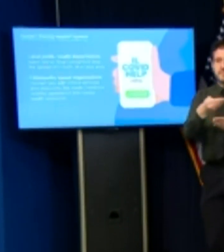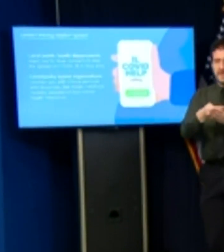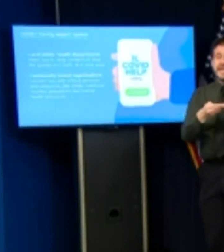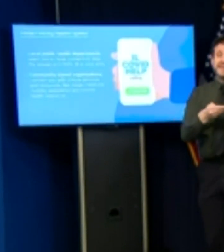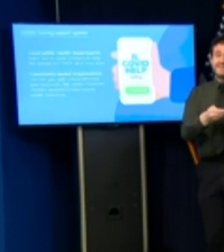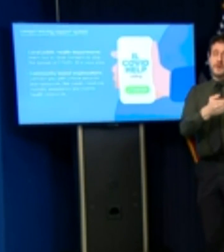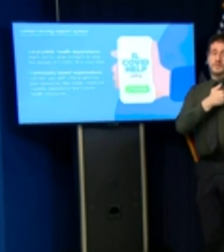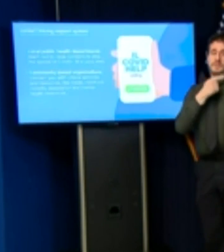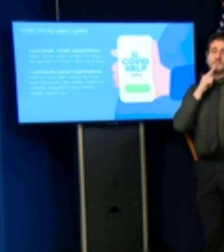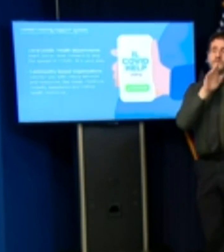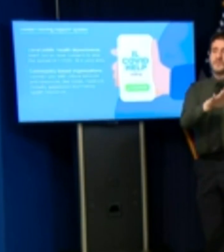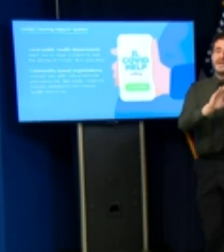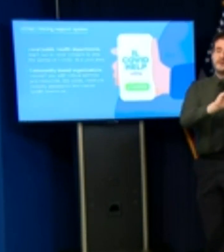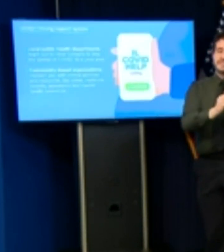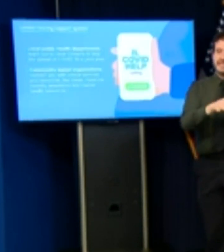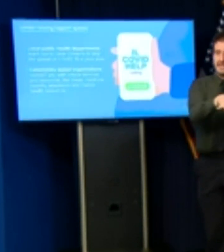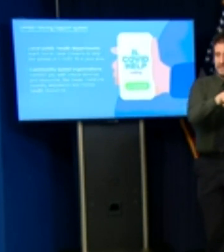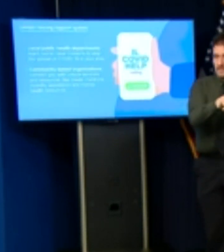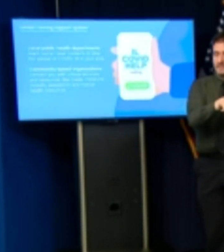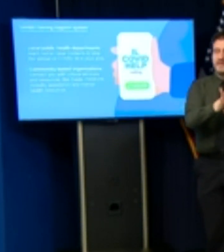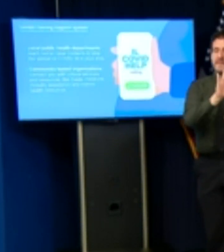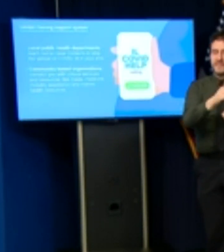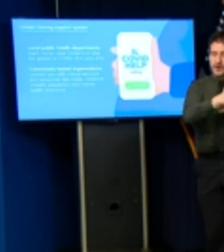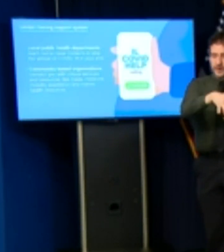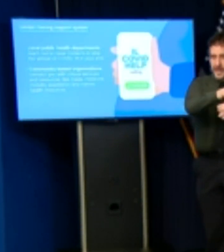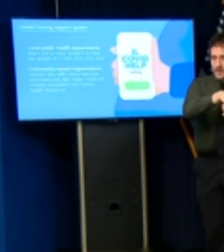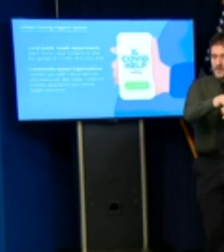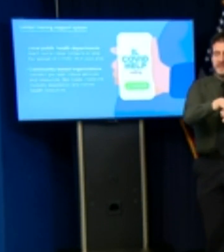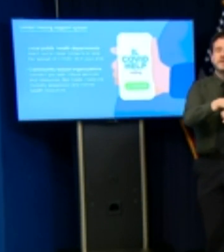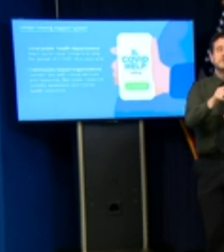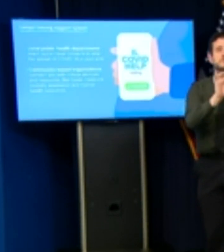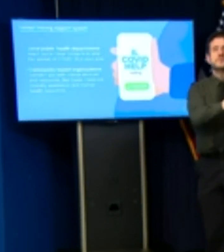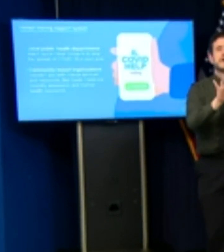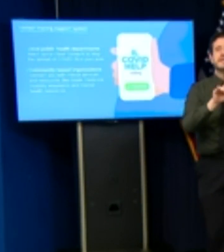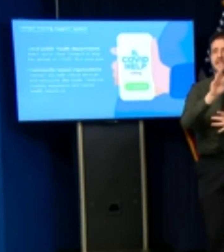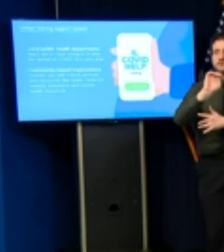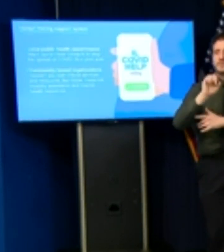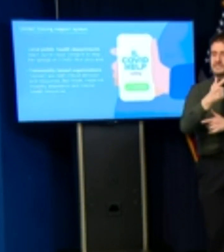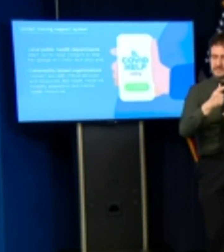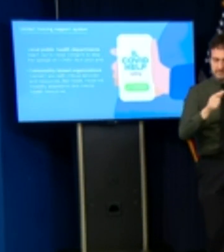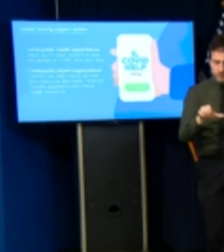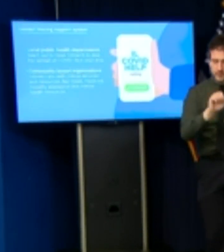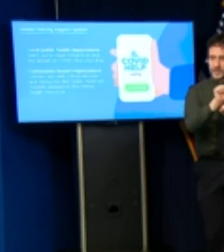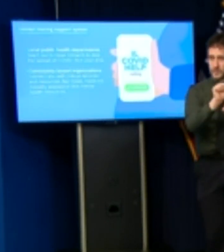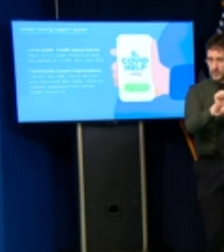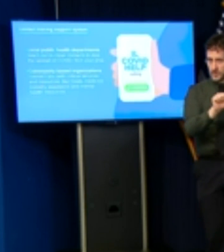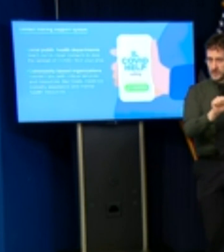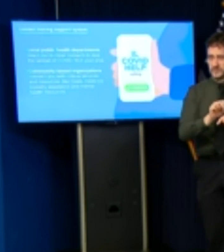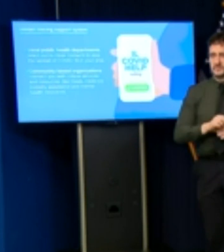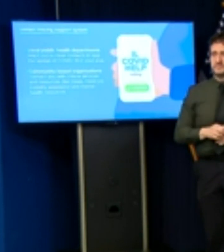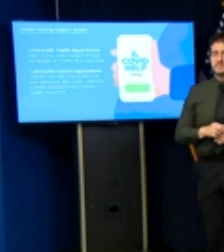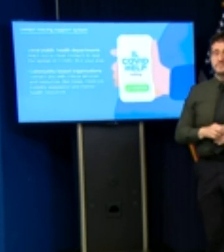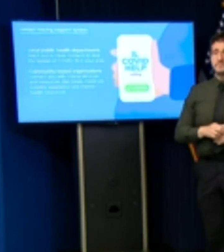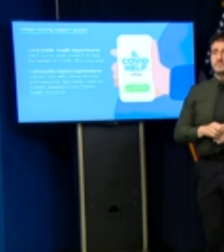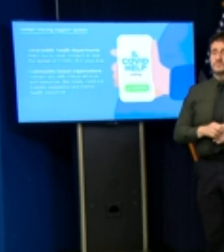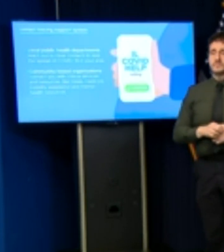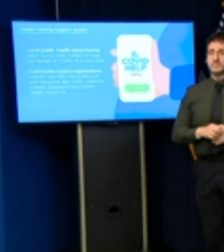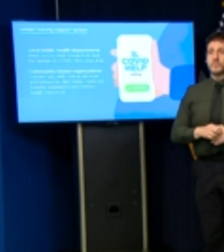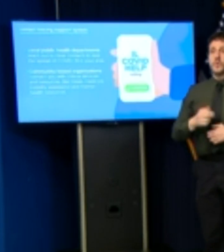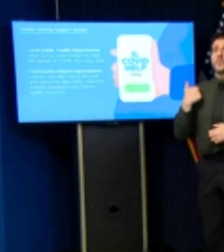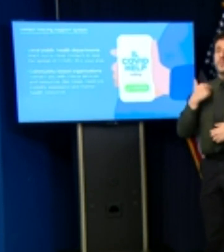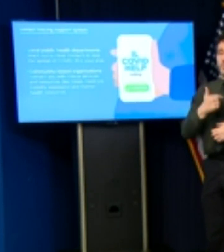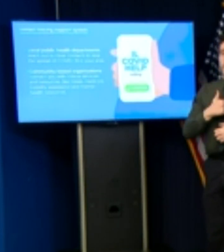counties and cities contact tracing efforts for covid 19 the advantage of this localized